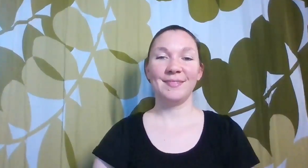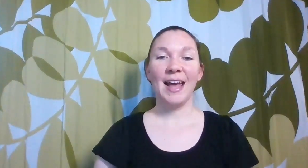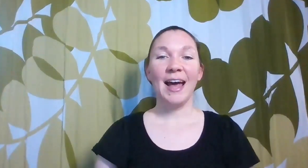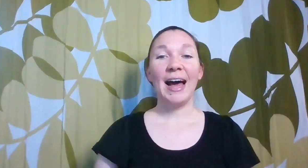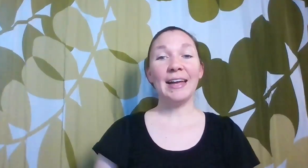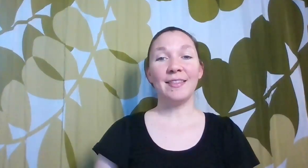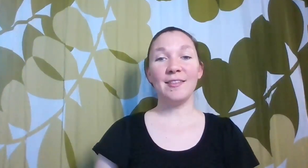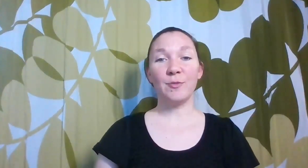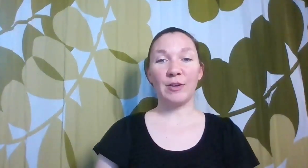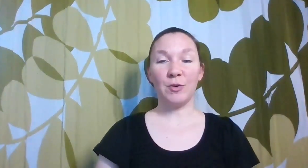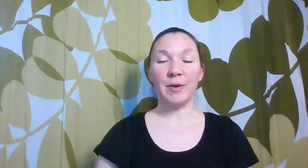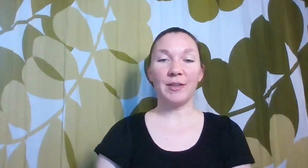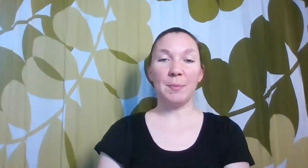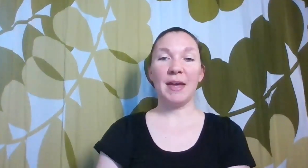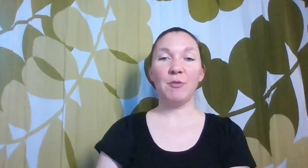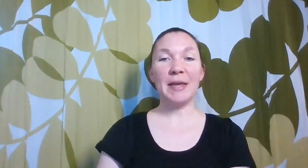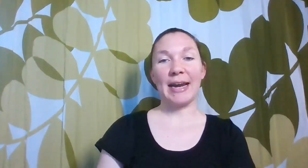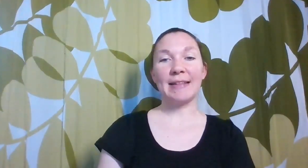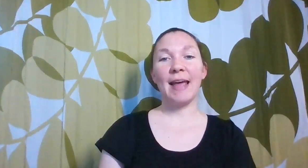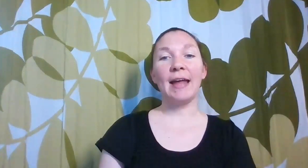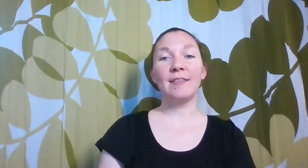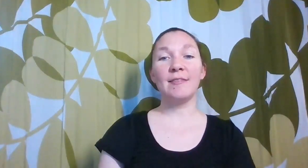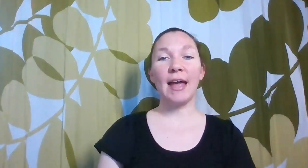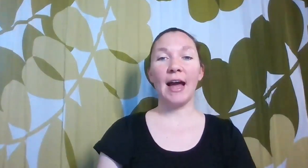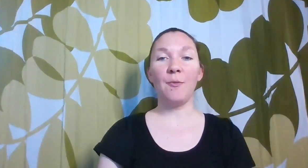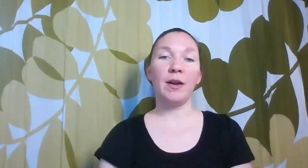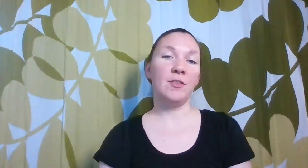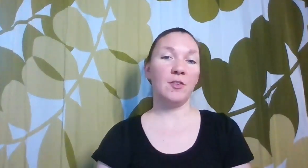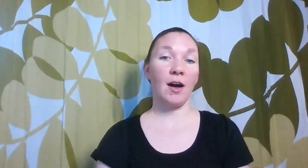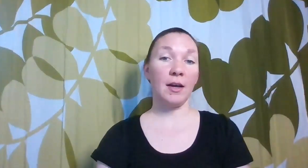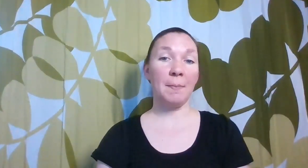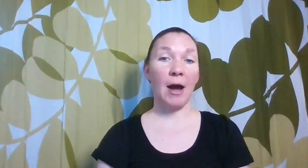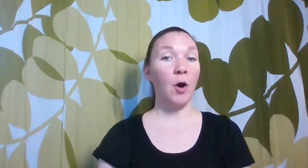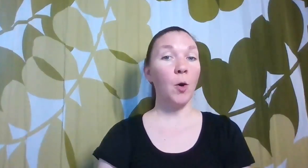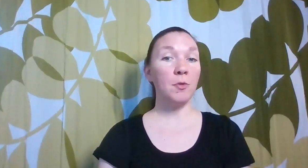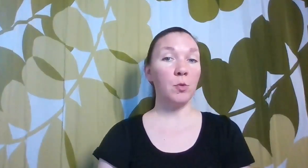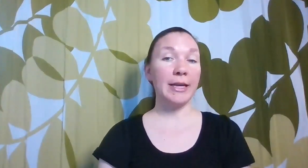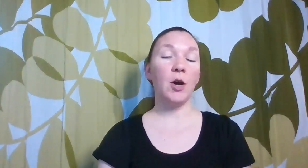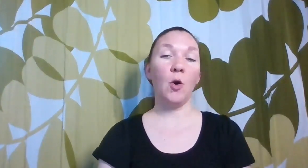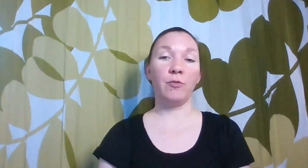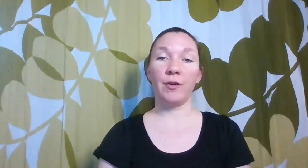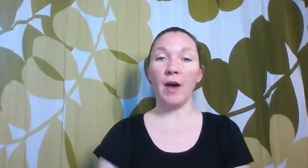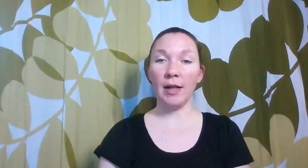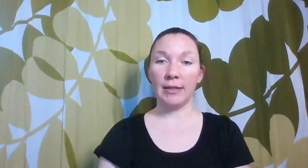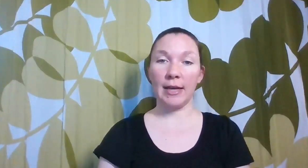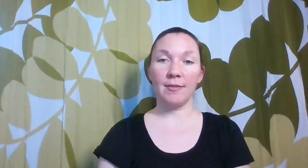Hi, this is Rachel with Good Behavior Beginnings, and today I wanted to talk about homeschooling over the holidays.